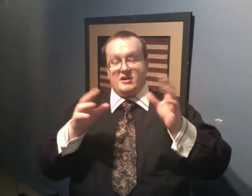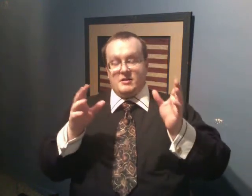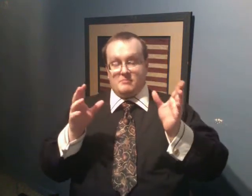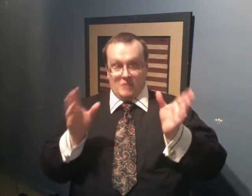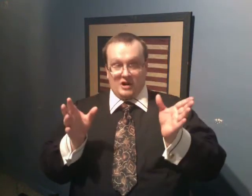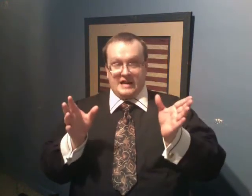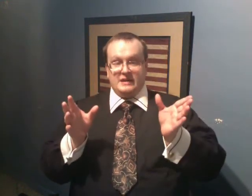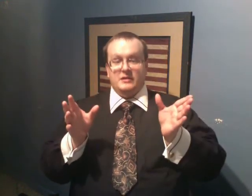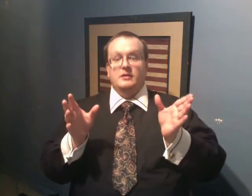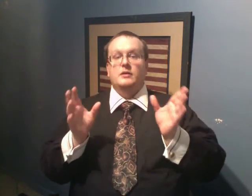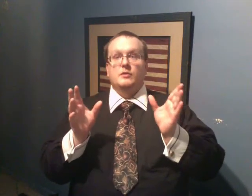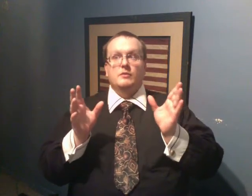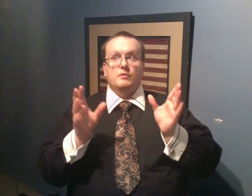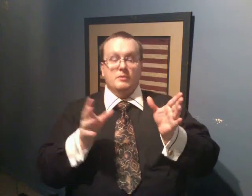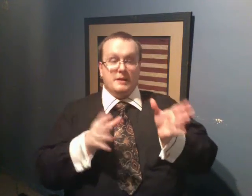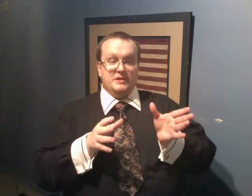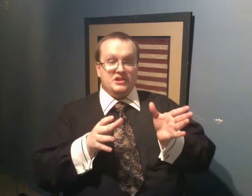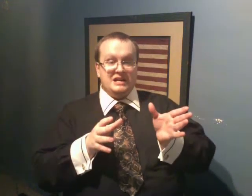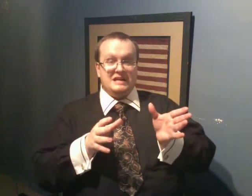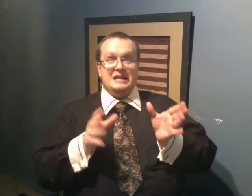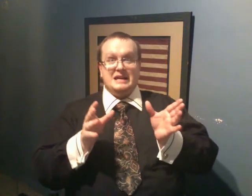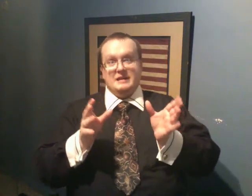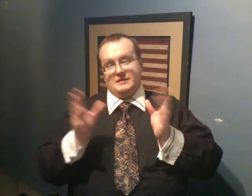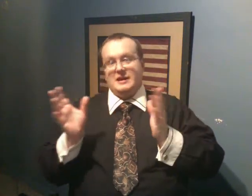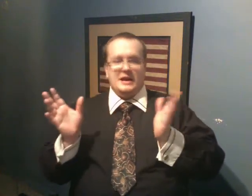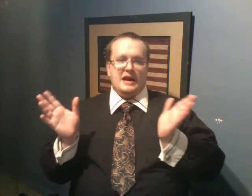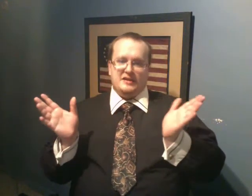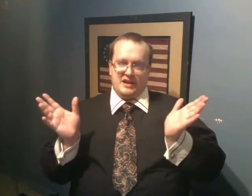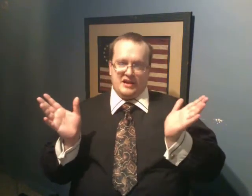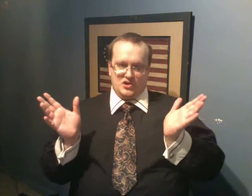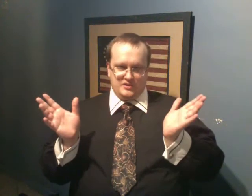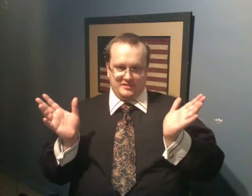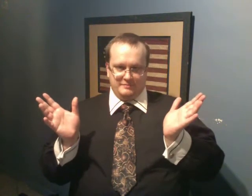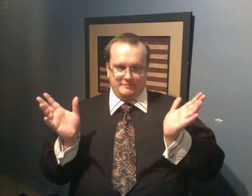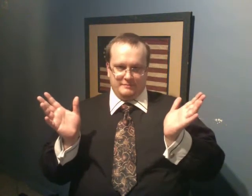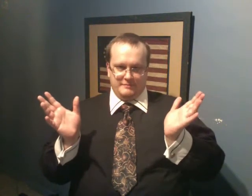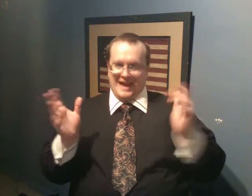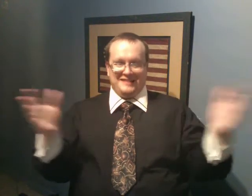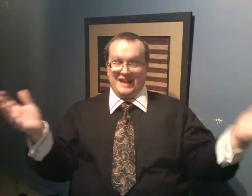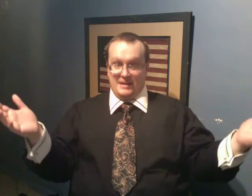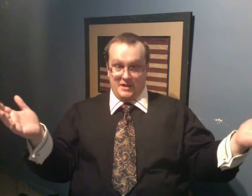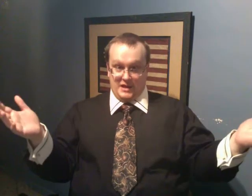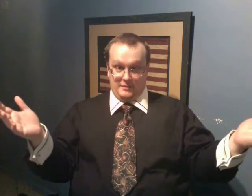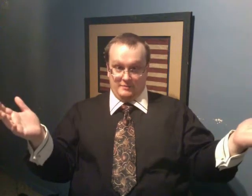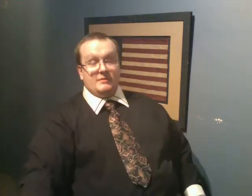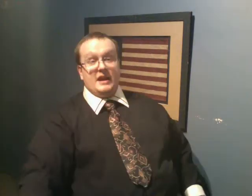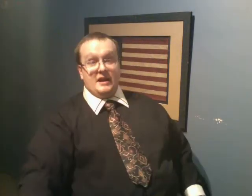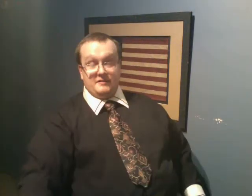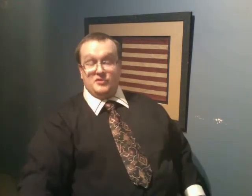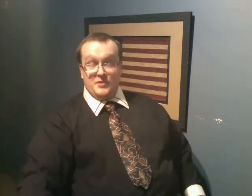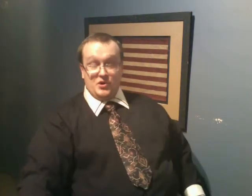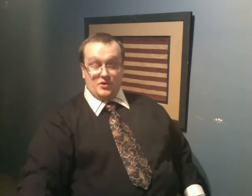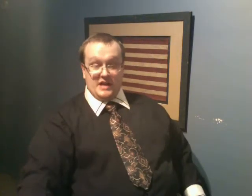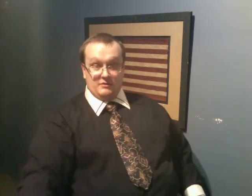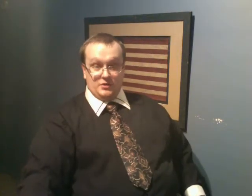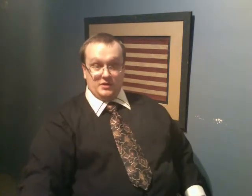market for publishing, it's got issues. Ask anybody. Assuming you go that route,